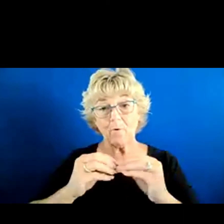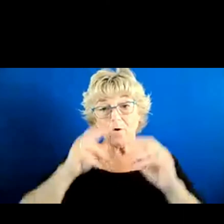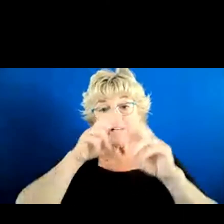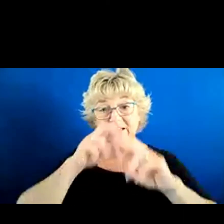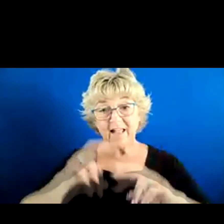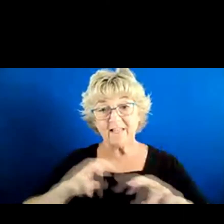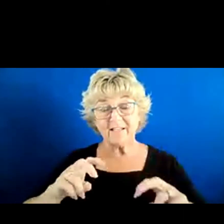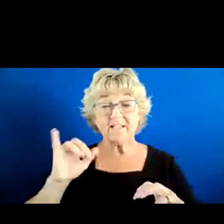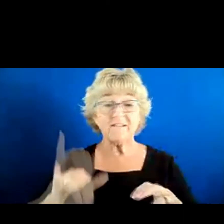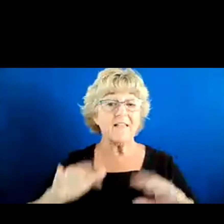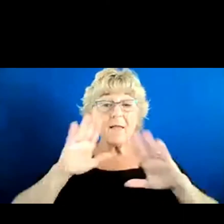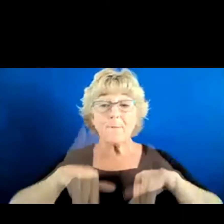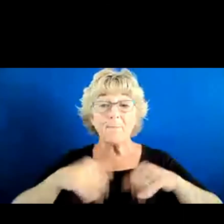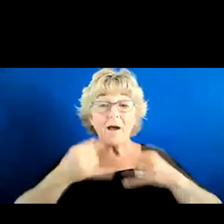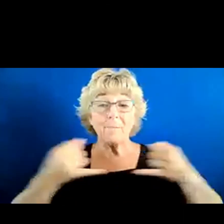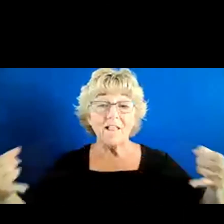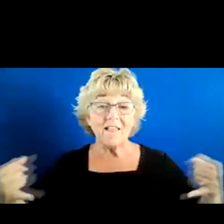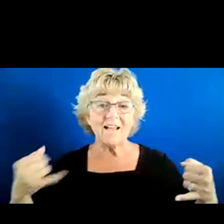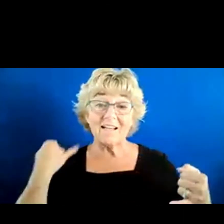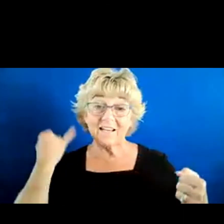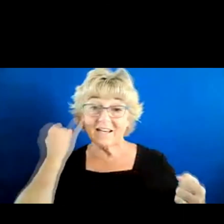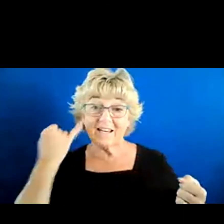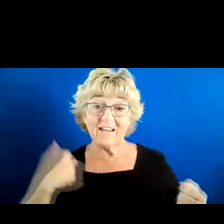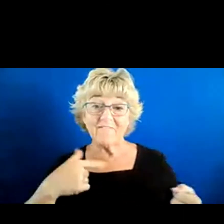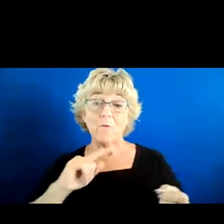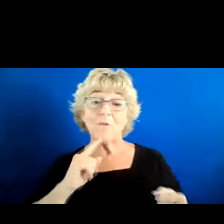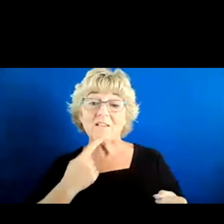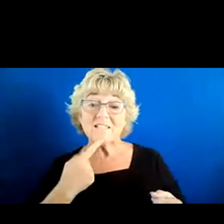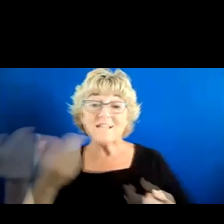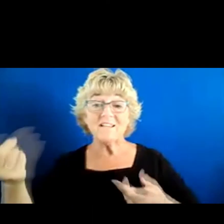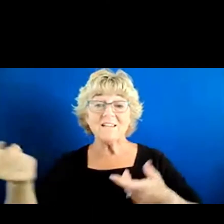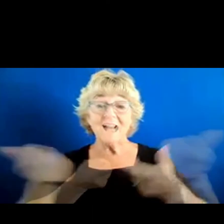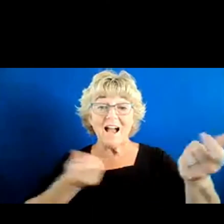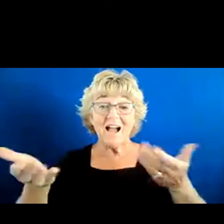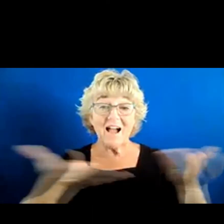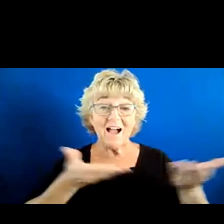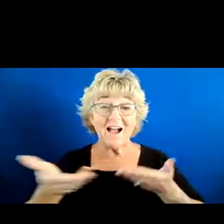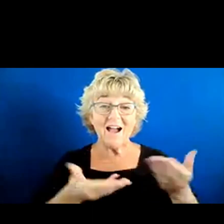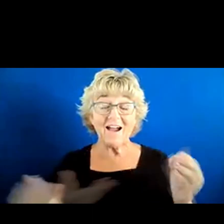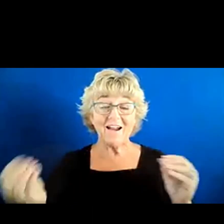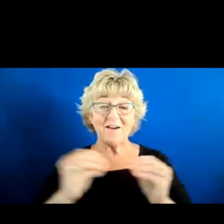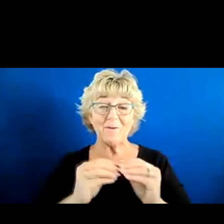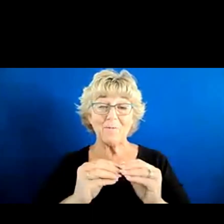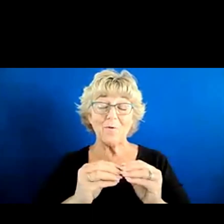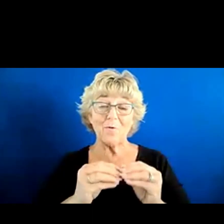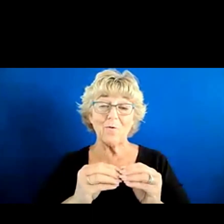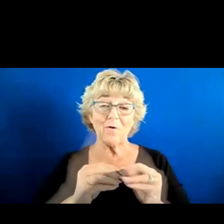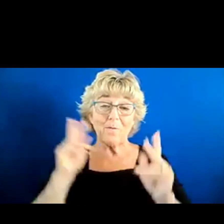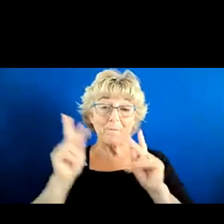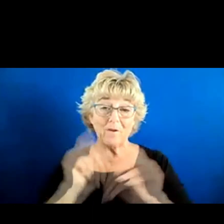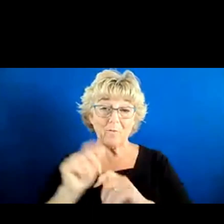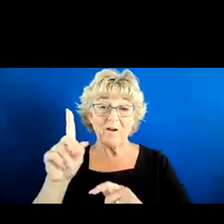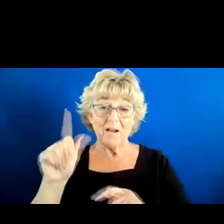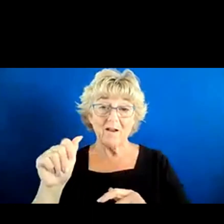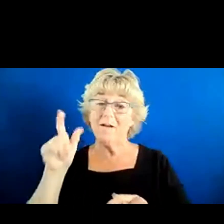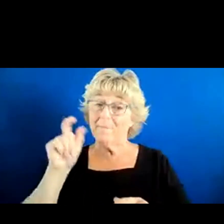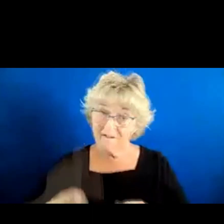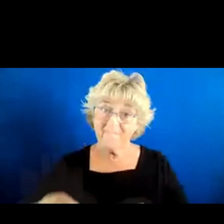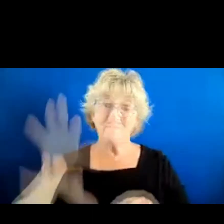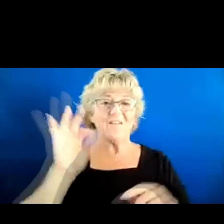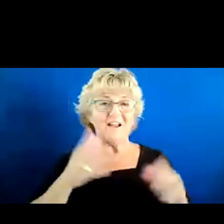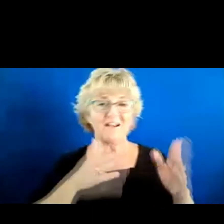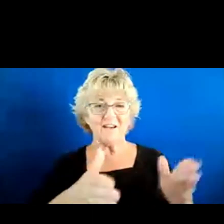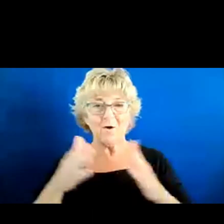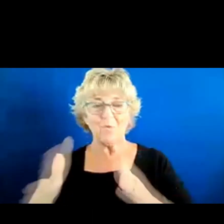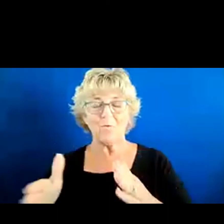But the bottom line is, if we're serious about bringing more people with disabilities into state service, we'll find a way to do it that's